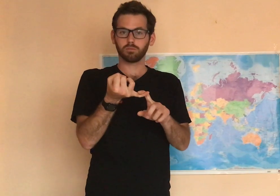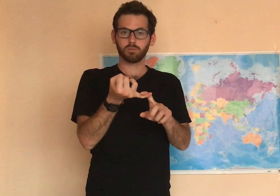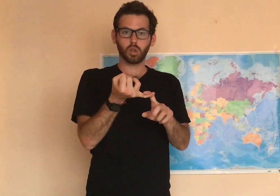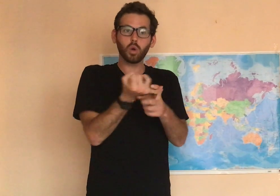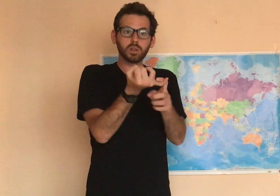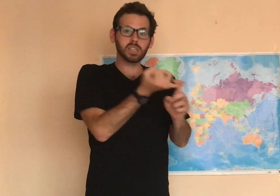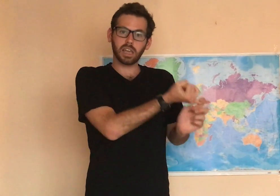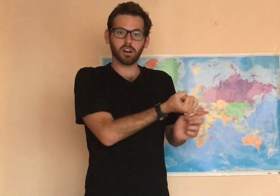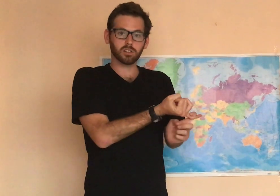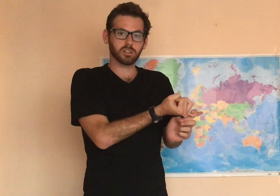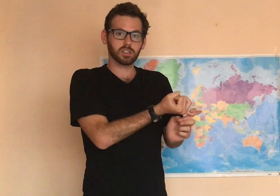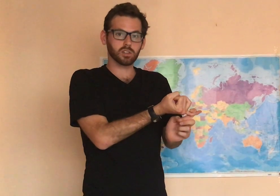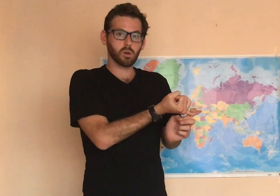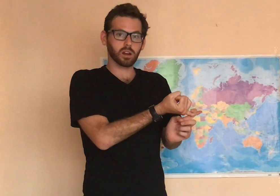Who is the character in the story?